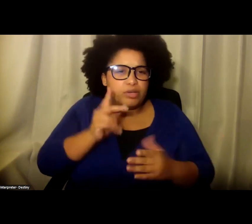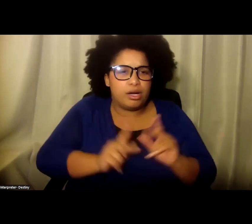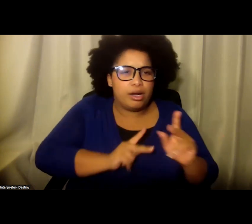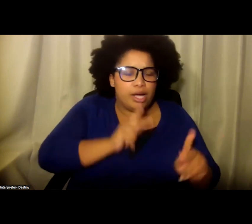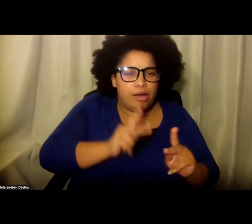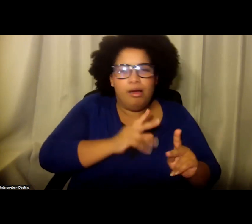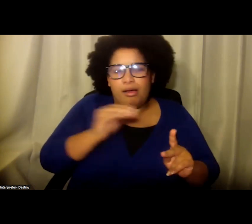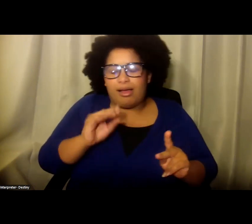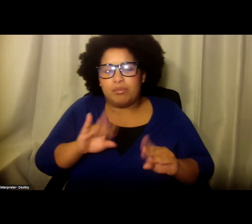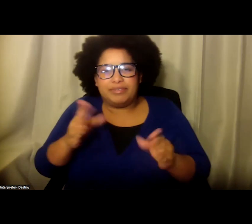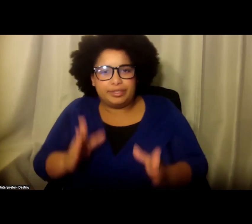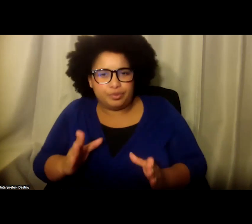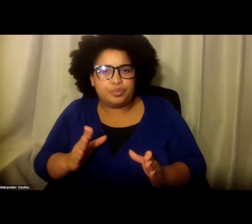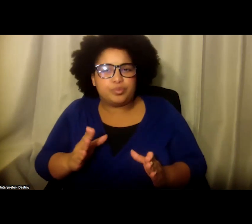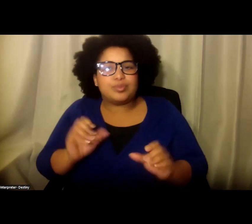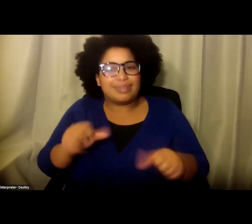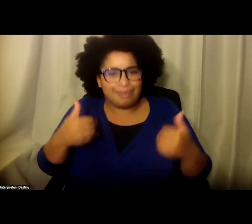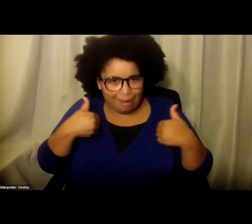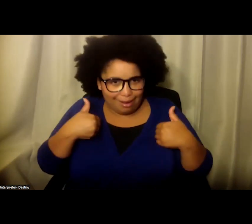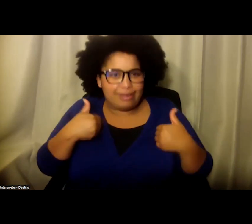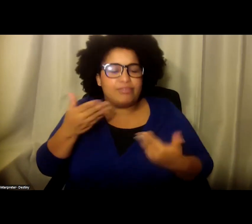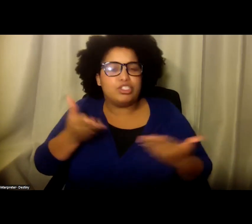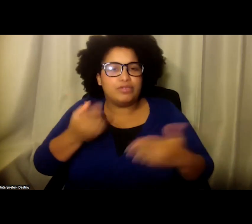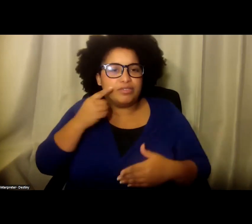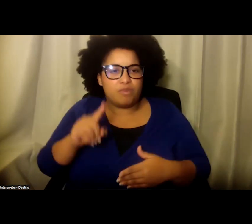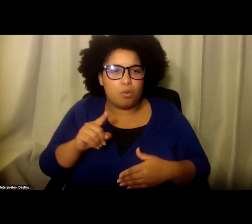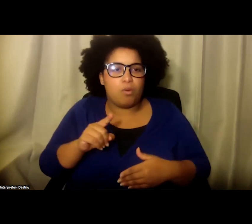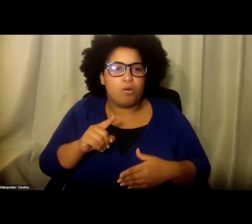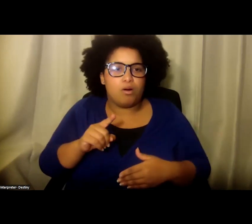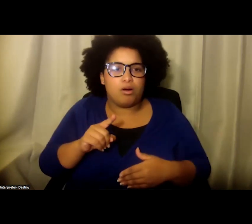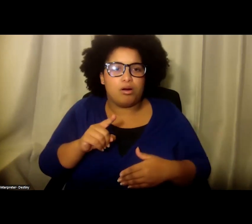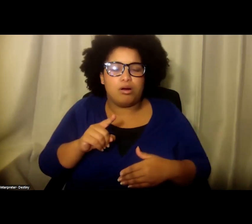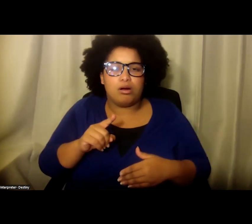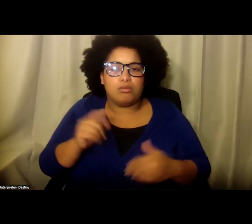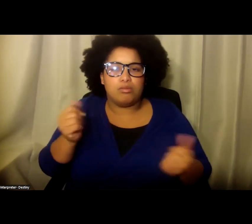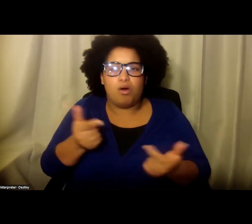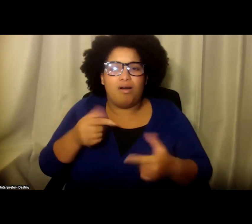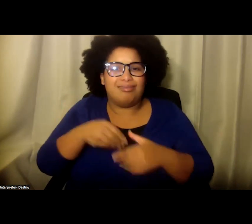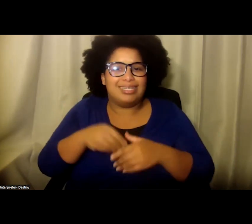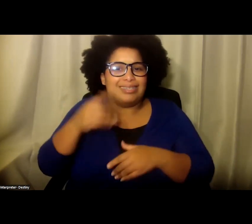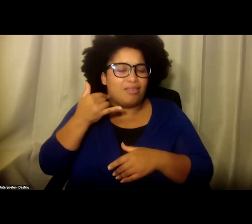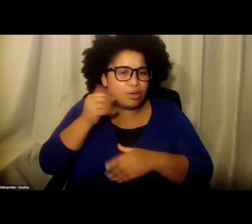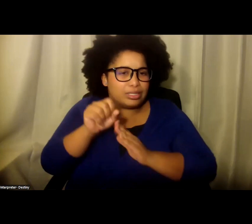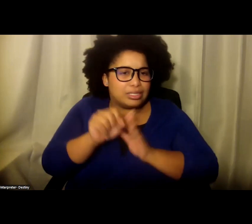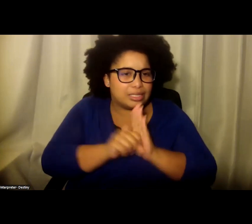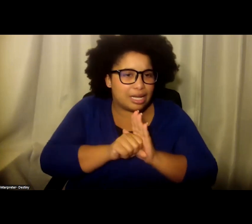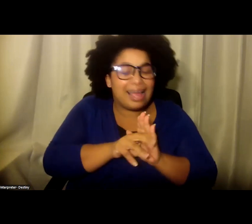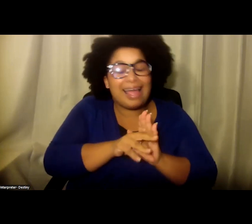So, we could have services for, you know, really across the state and also support our providers.